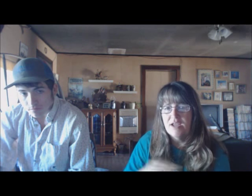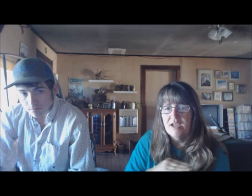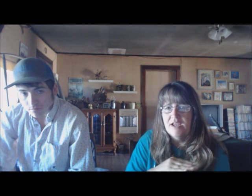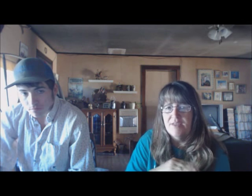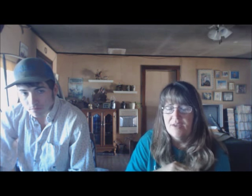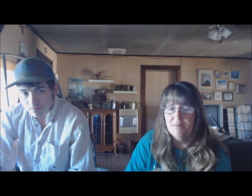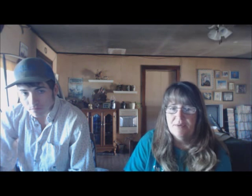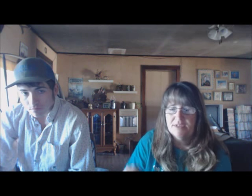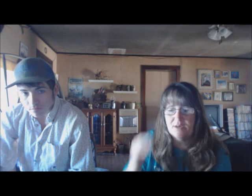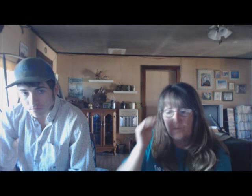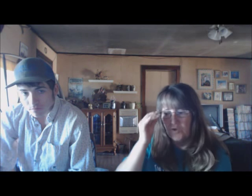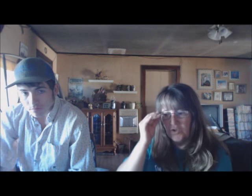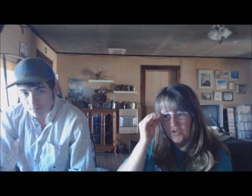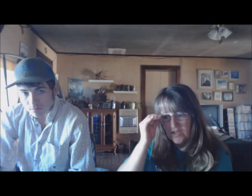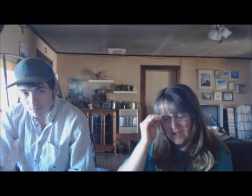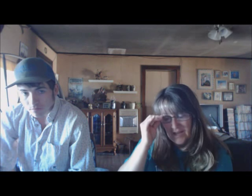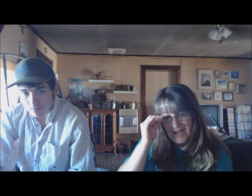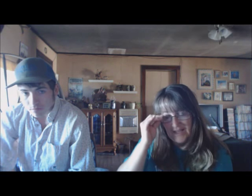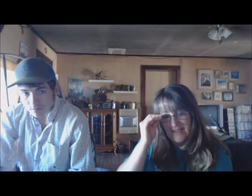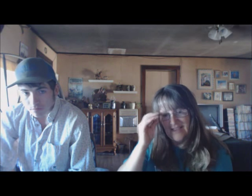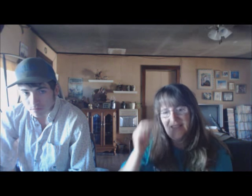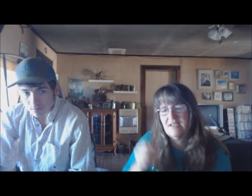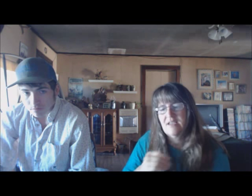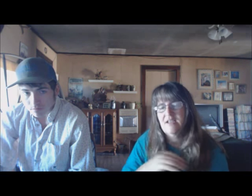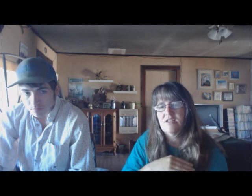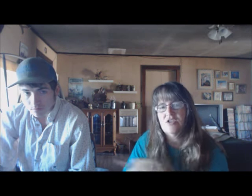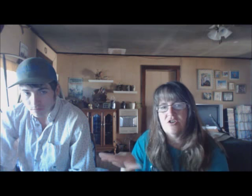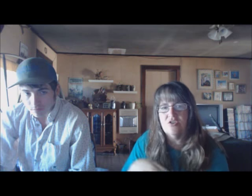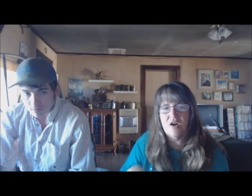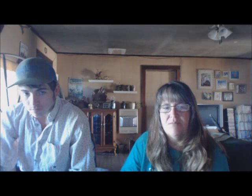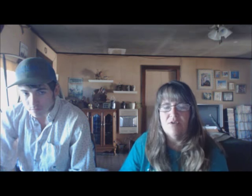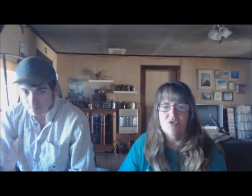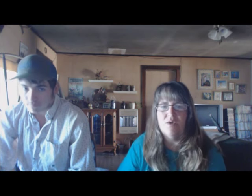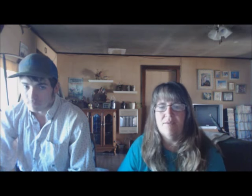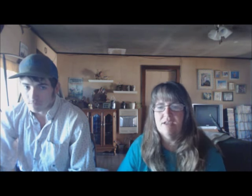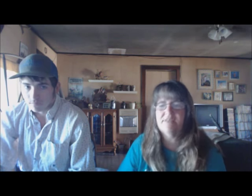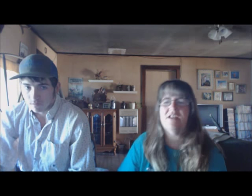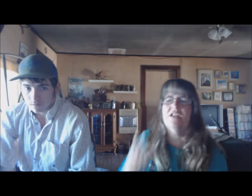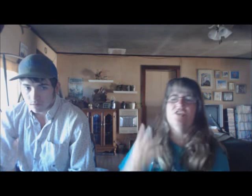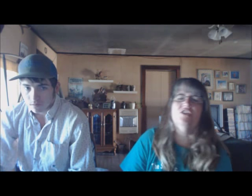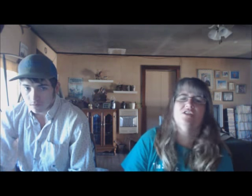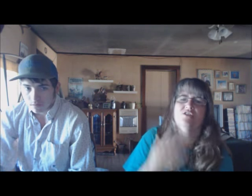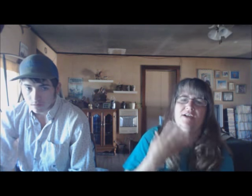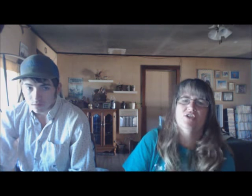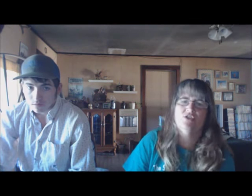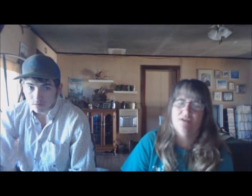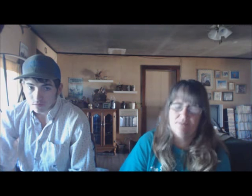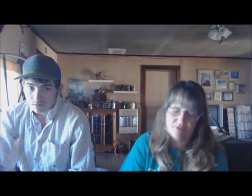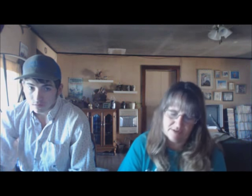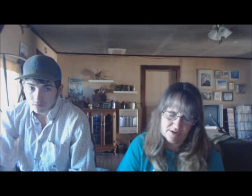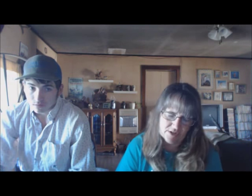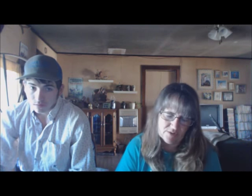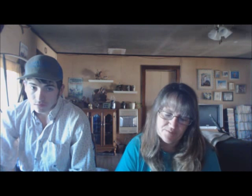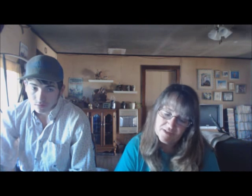and then I put down wool, and I think it has started to compost away because I've got a lot of Johnson grass shooting up through there, so